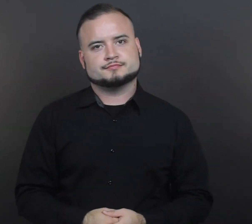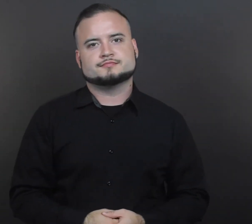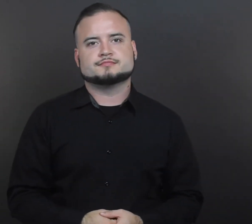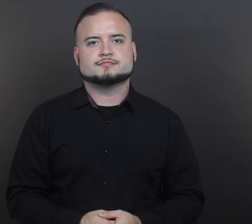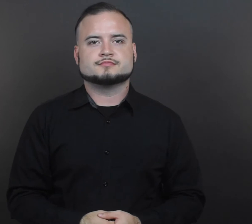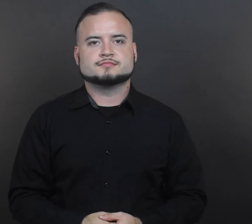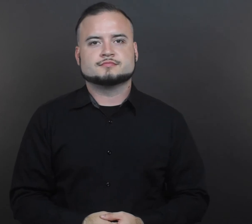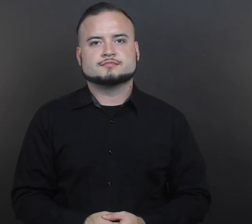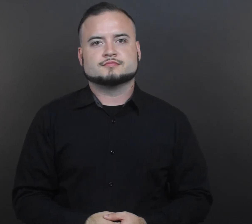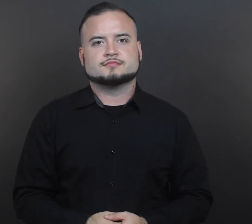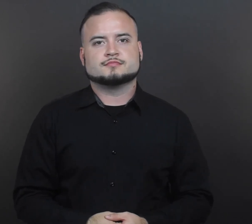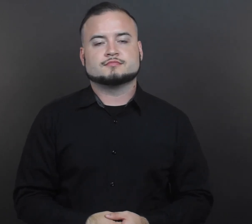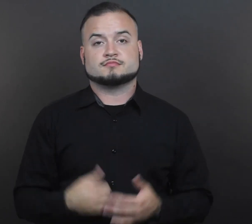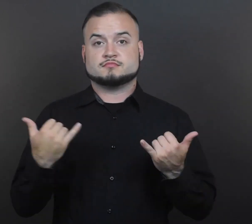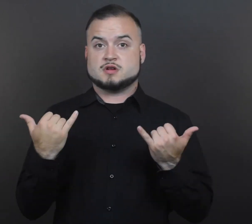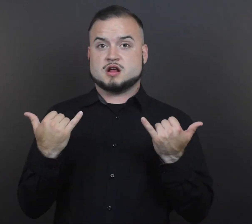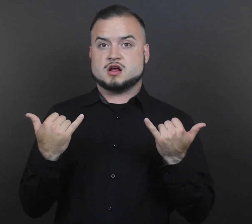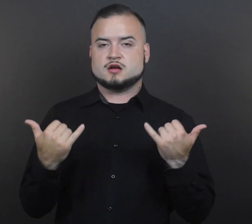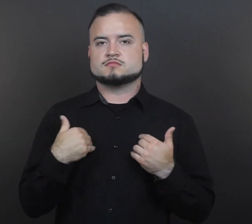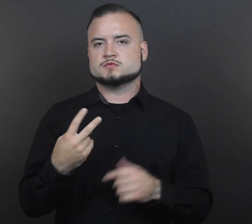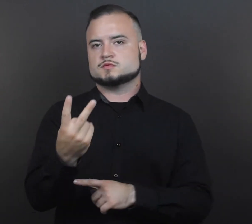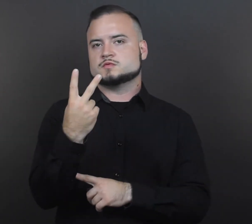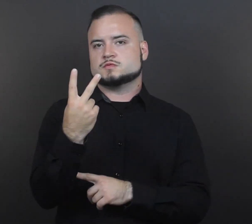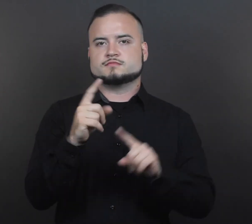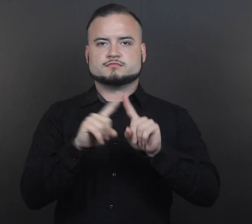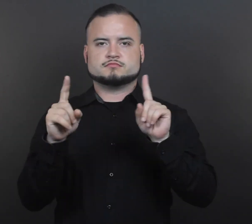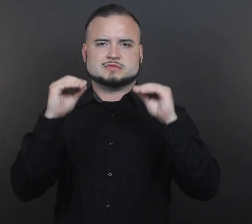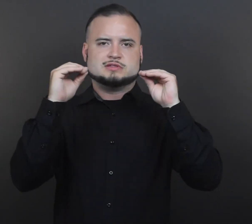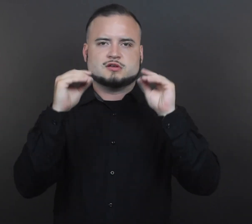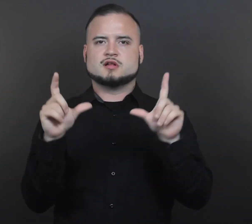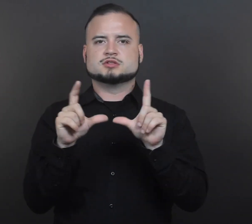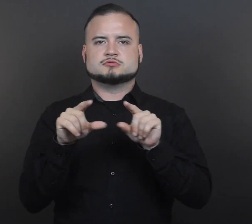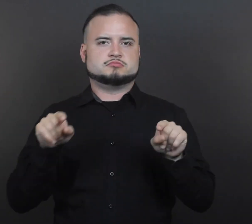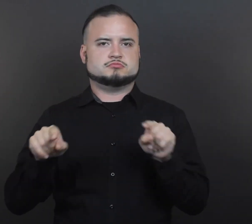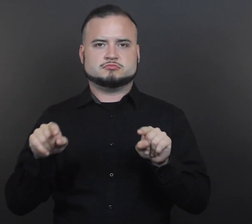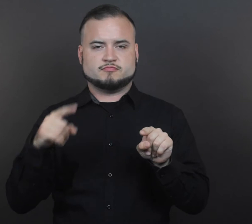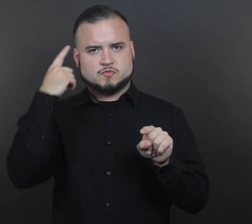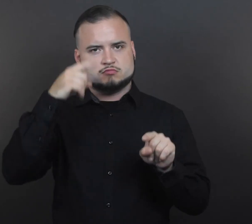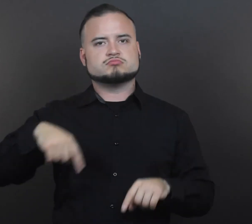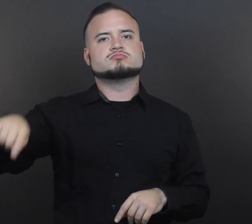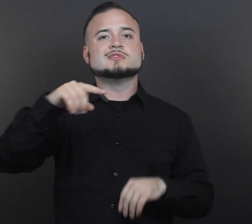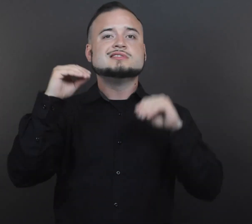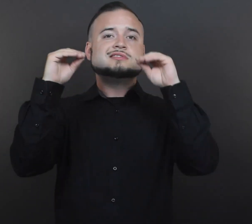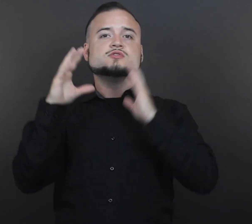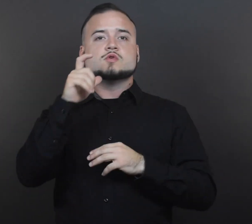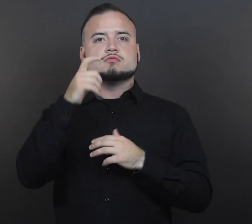One is a deaf, hard of hearing license where the teacher has skills both in sign language